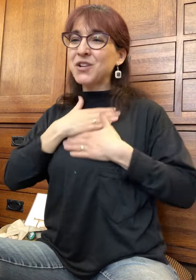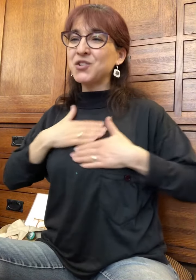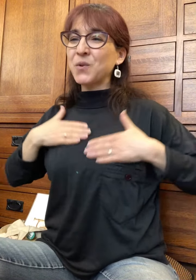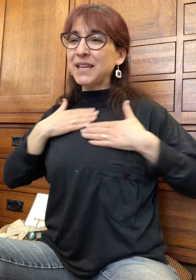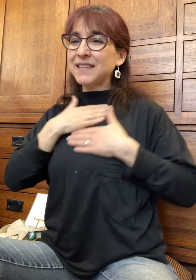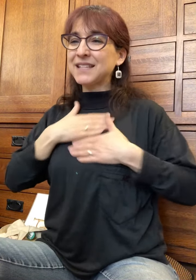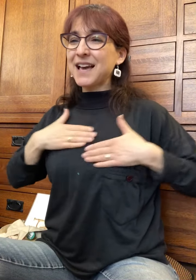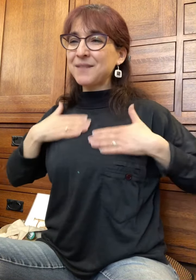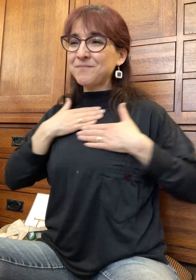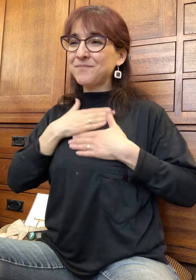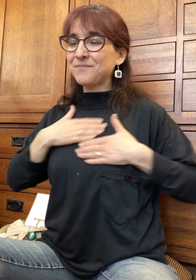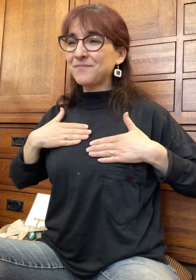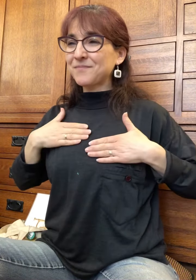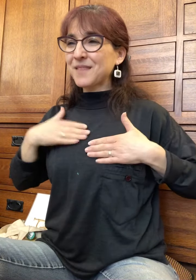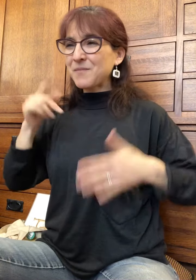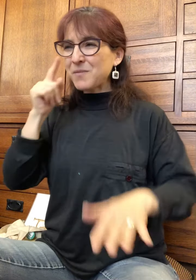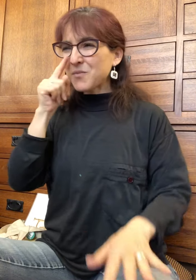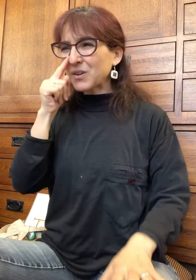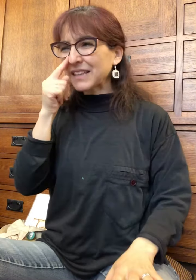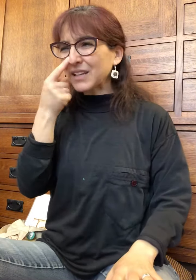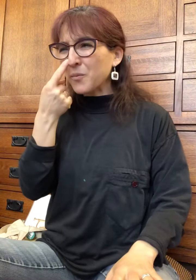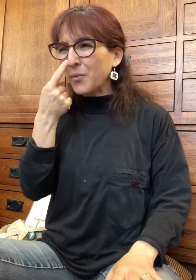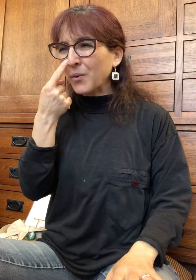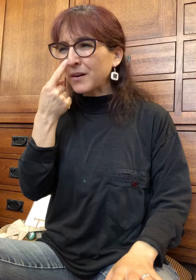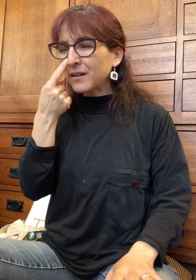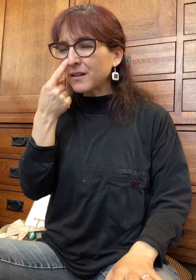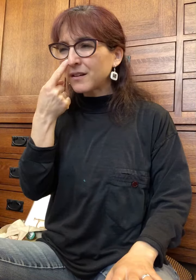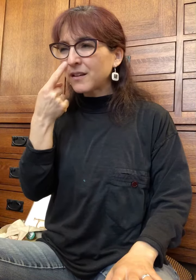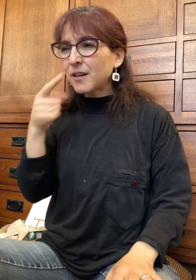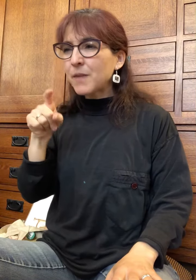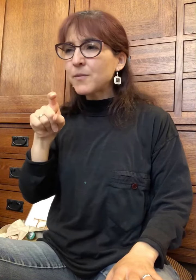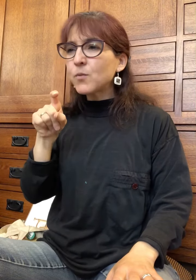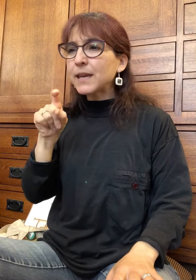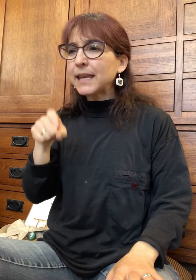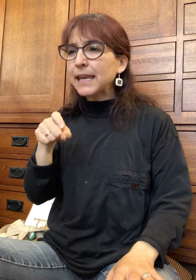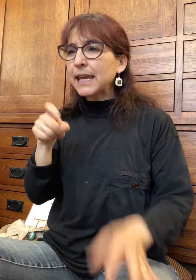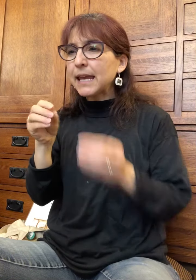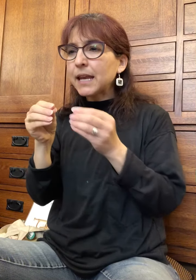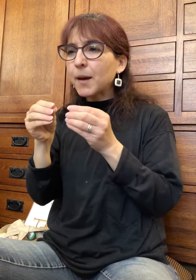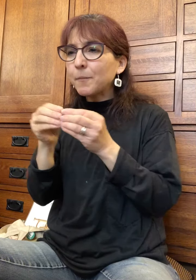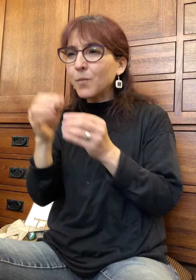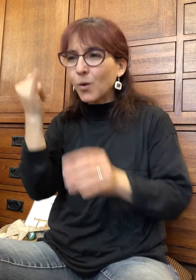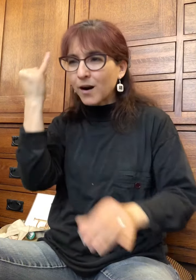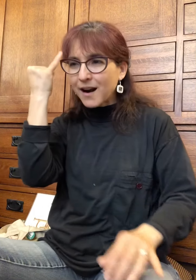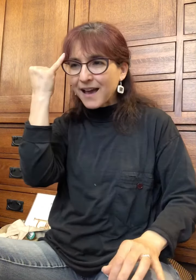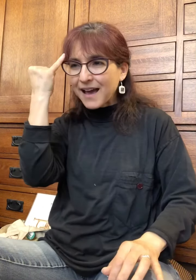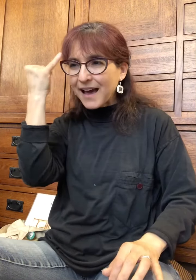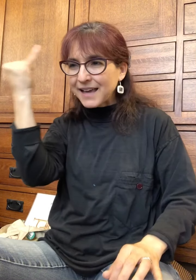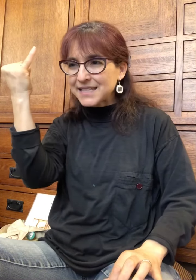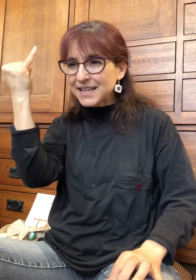enjoying the time. Maybe we're a little bored. Maybe we need more ideas.